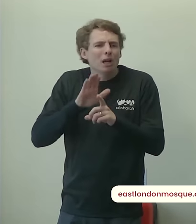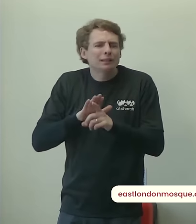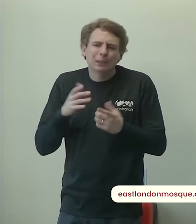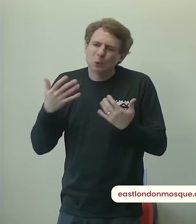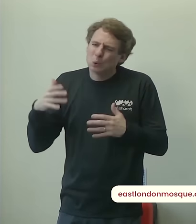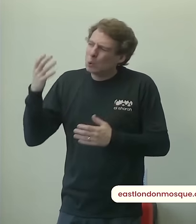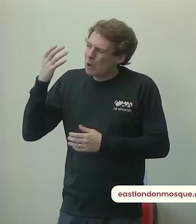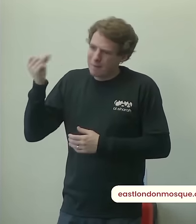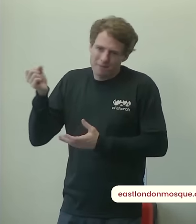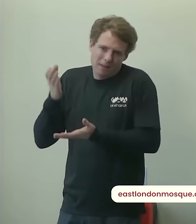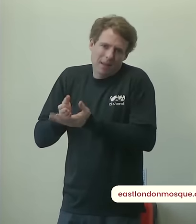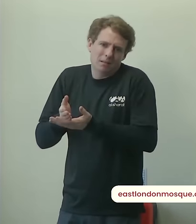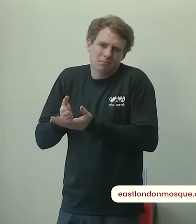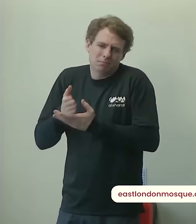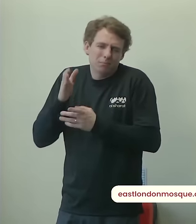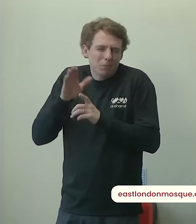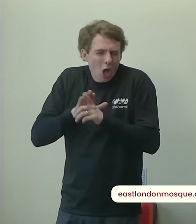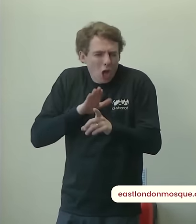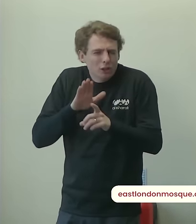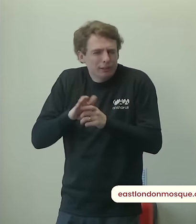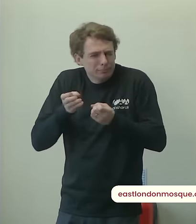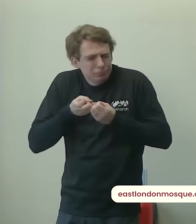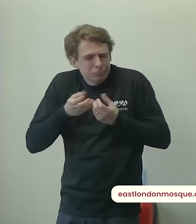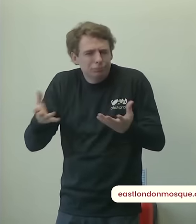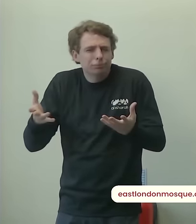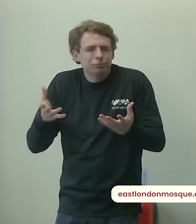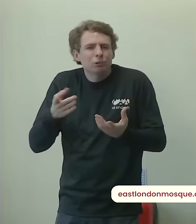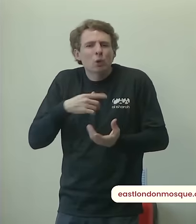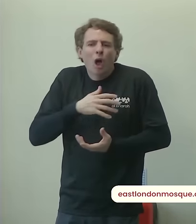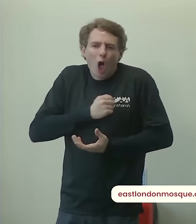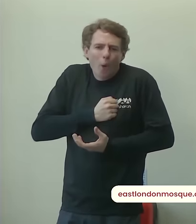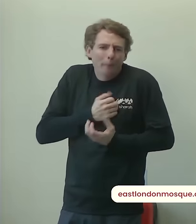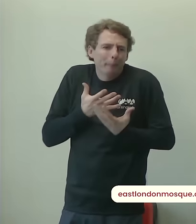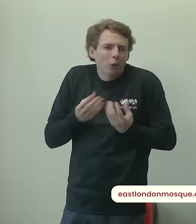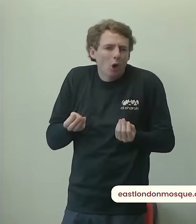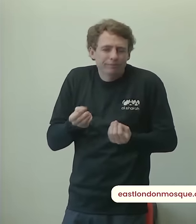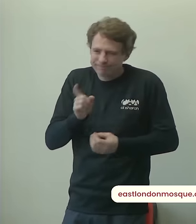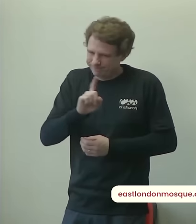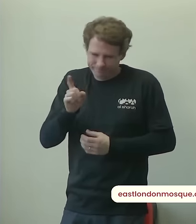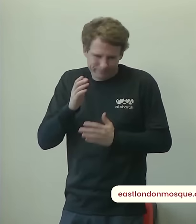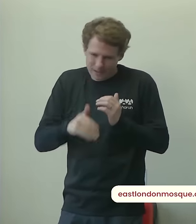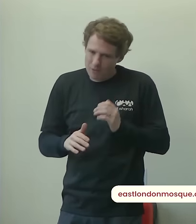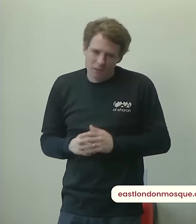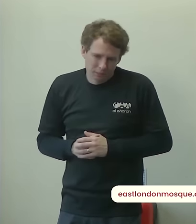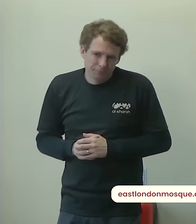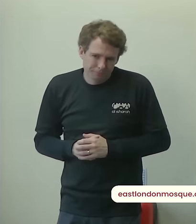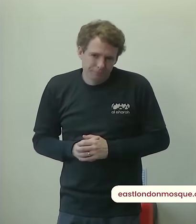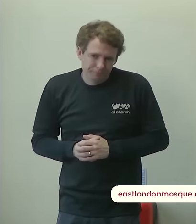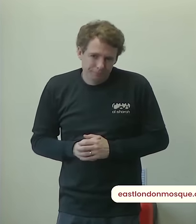you need to know as per the teaching of the prophet muhammad sallallahu